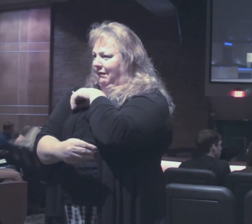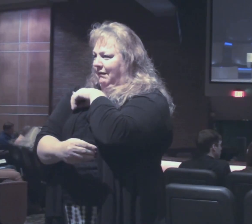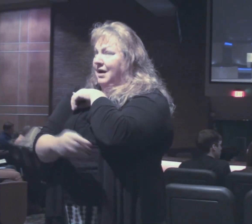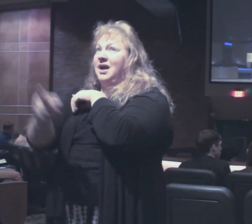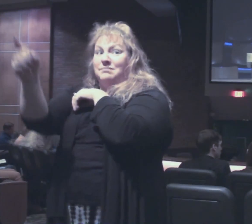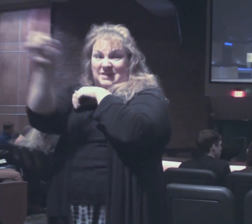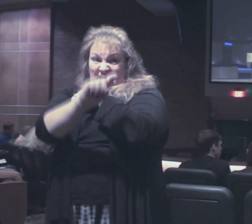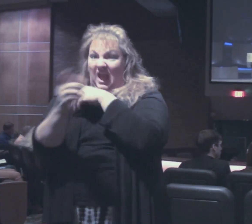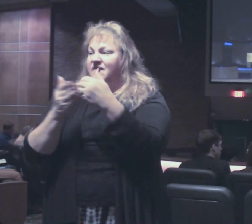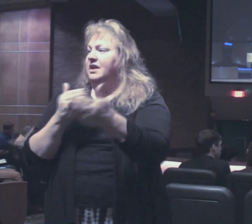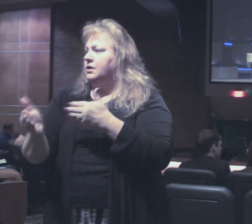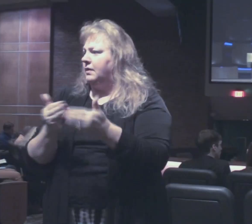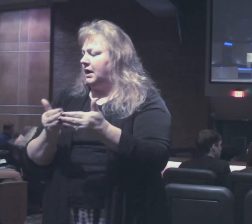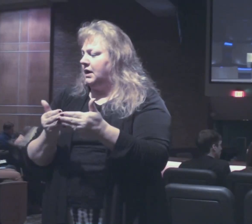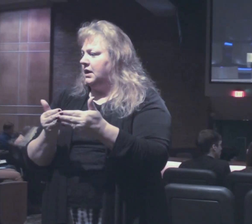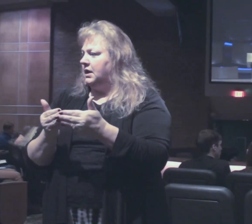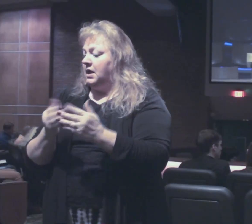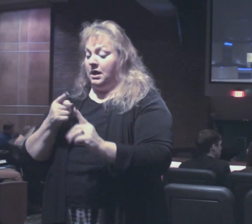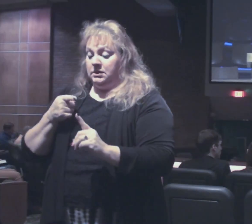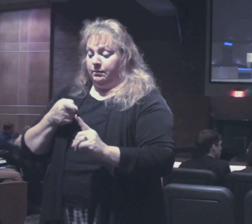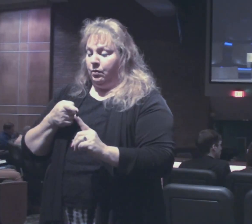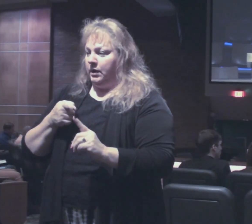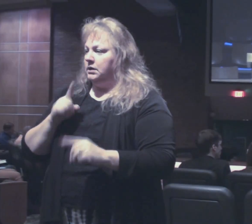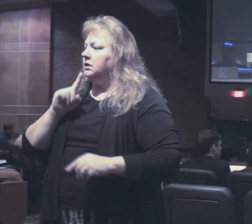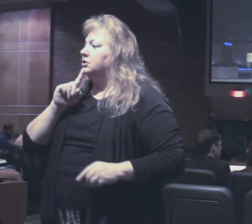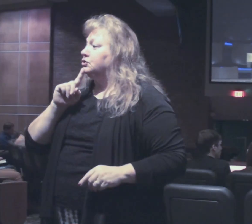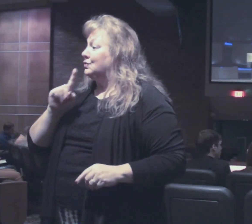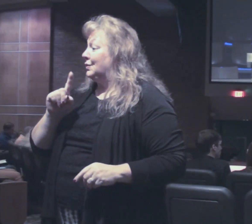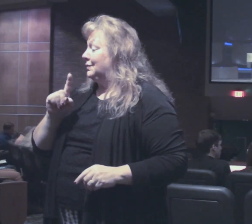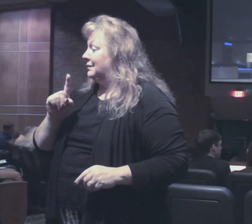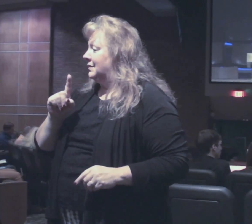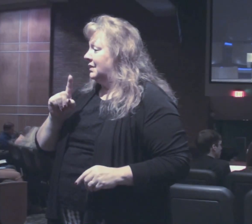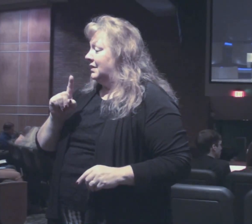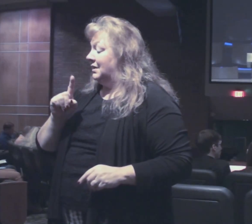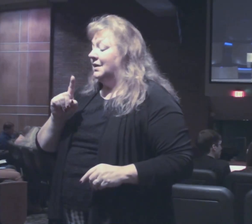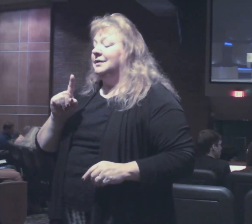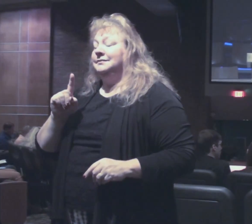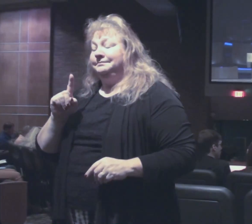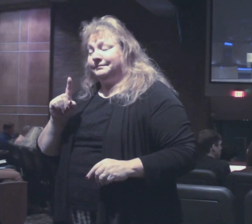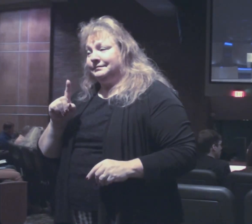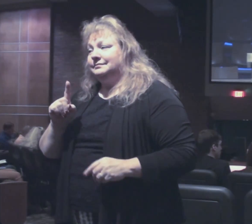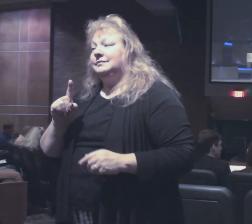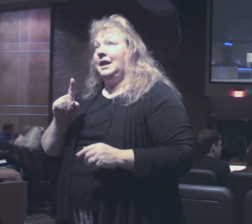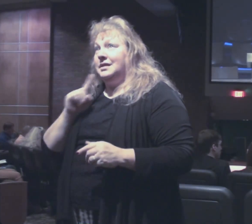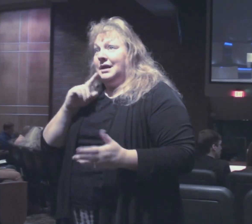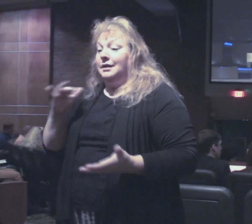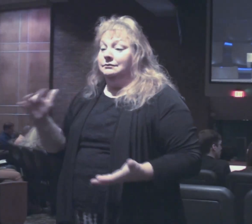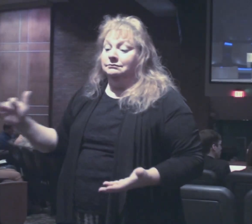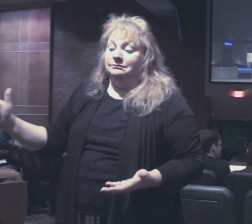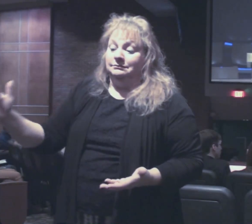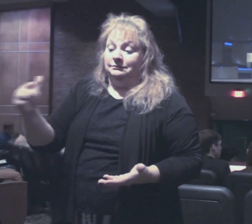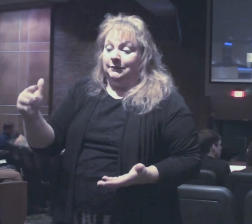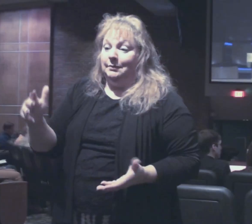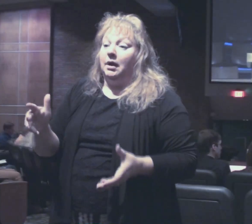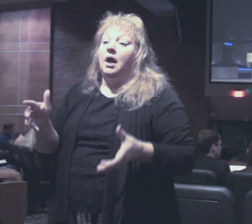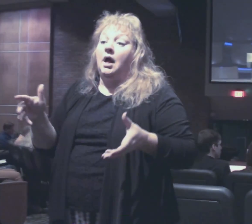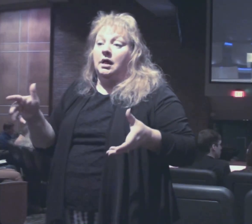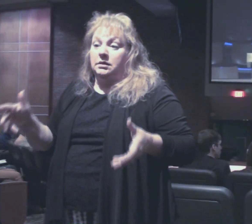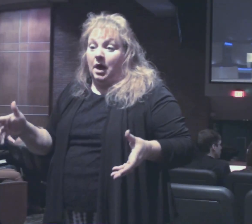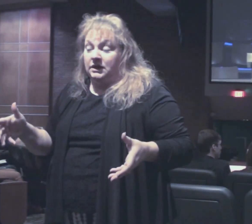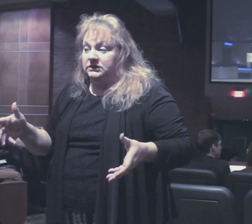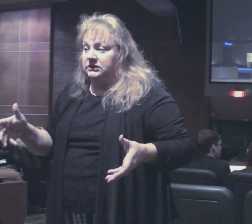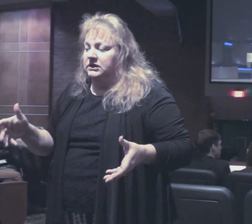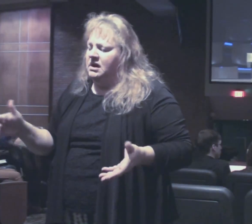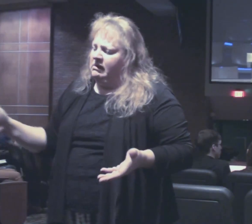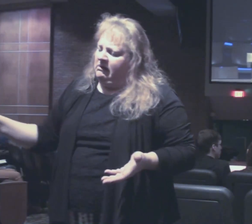But the principle is still true and there will be a bountiful reaping. There